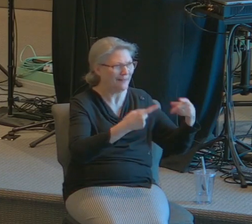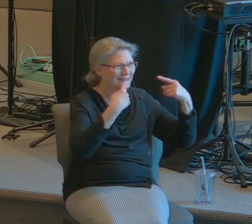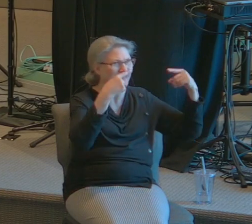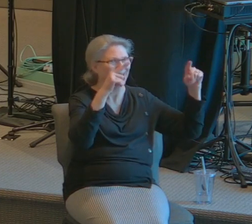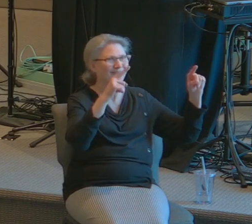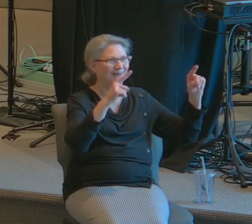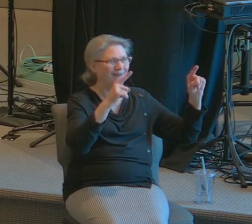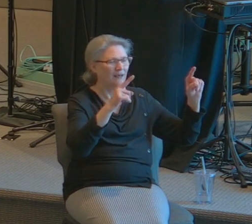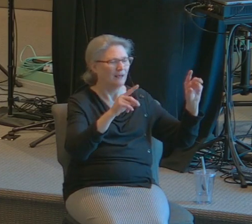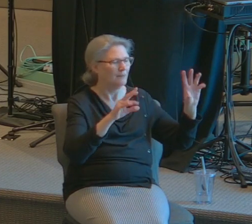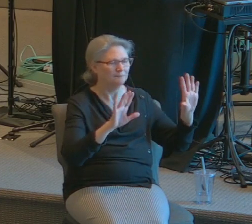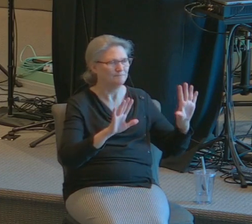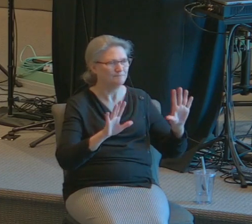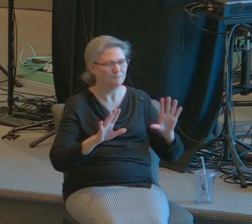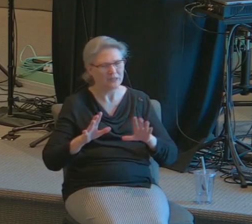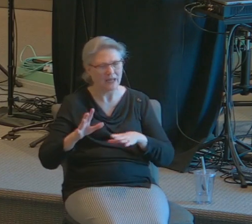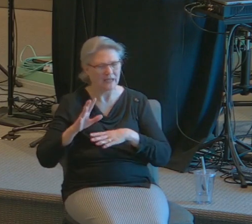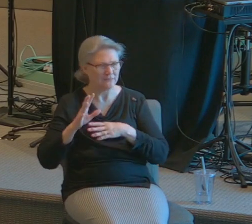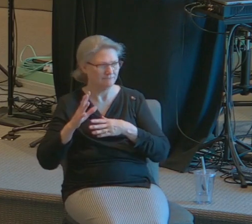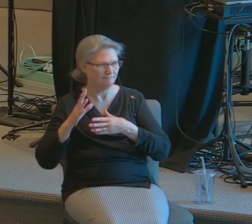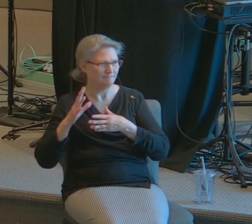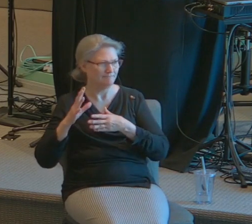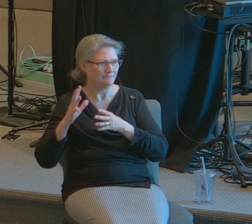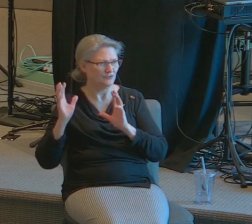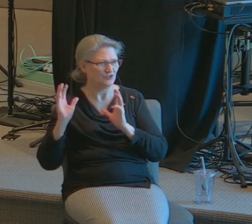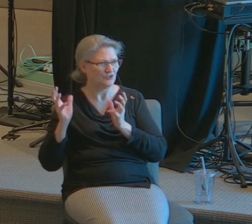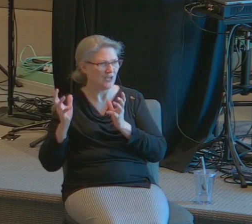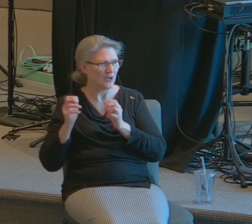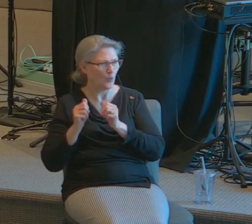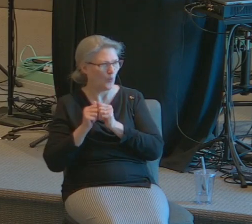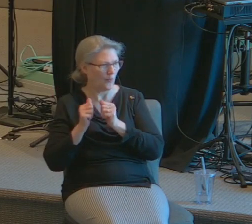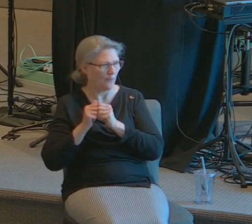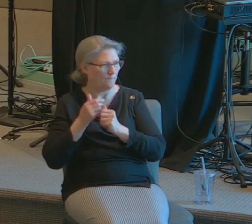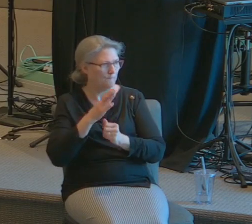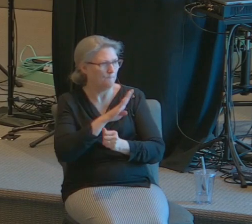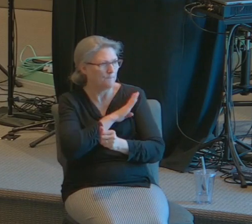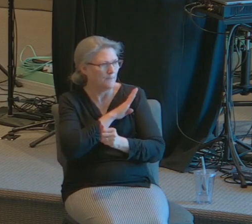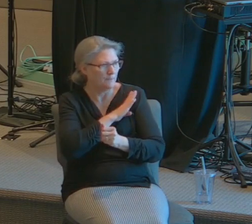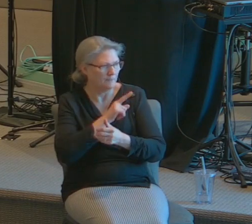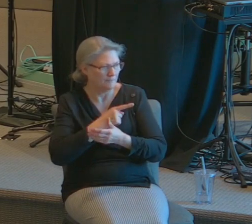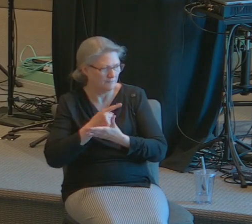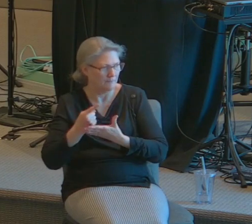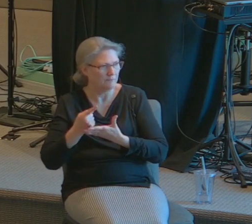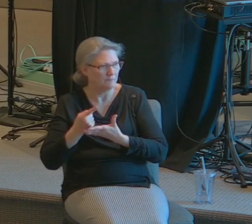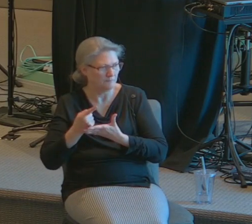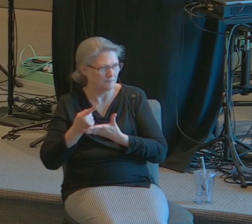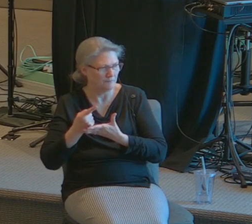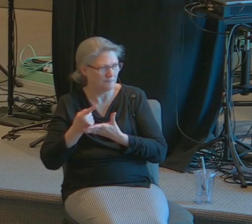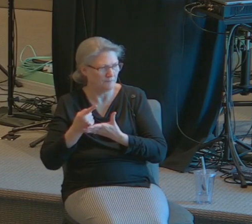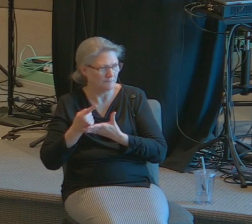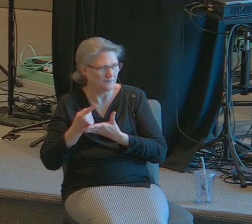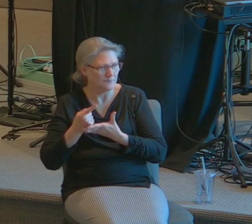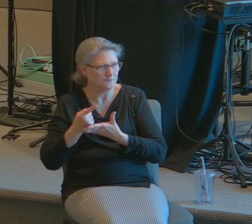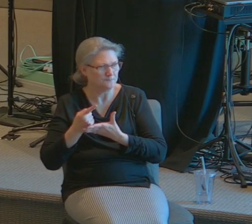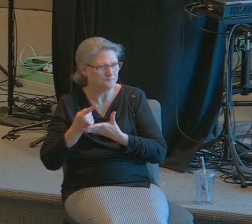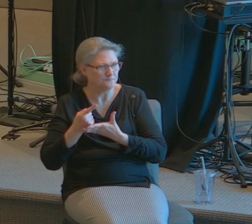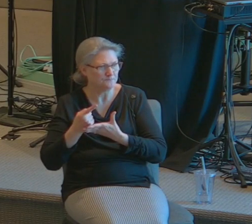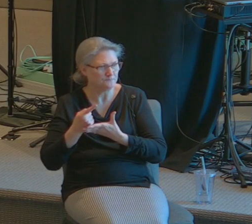but I talked to this man this week that I've been here and I've